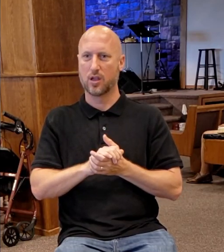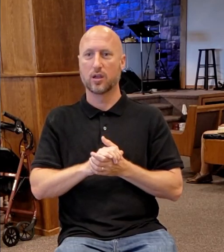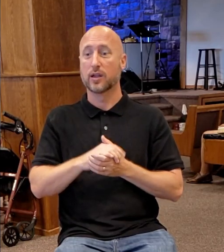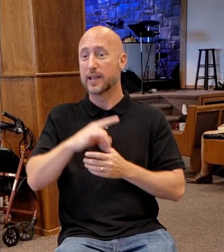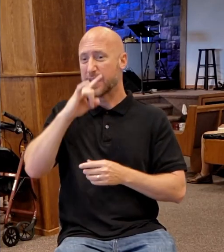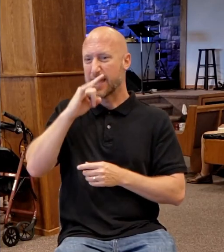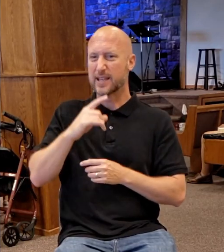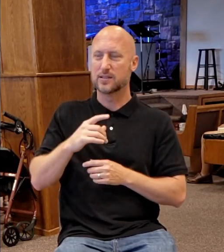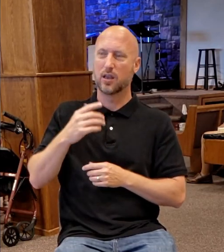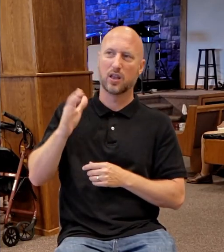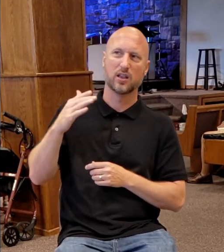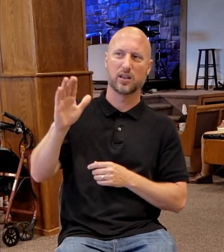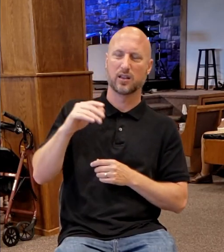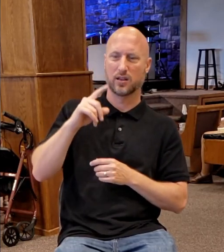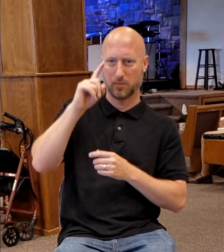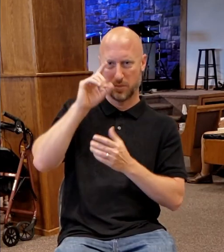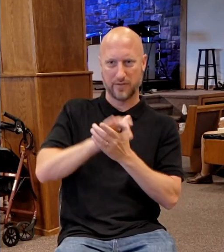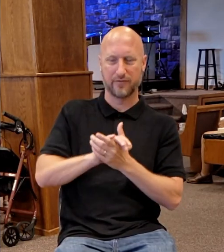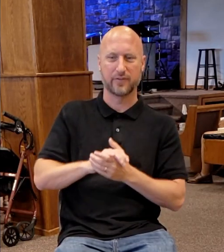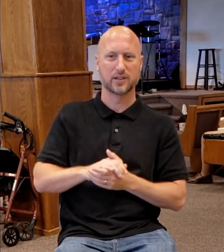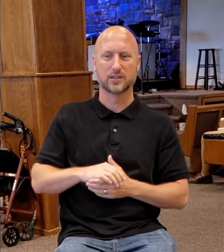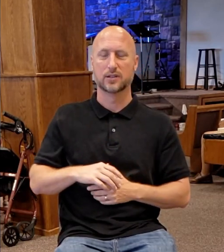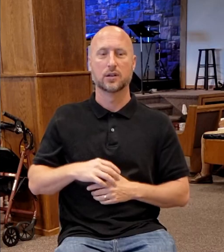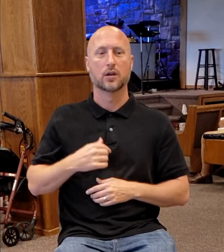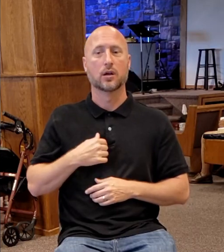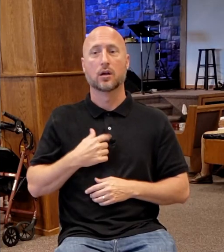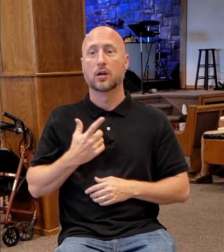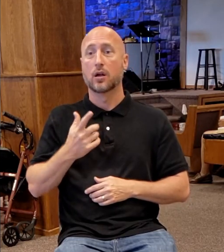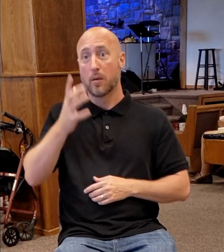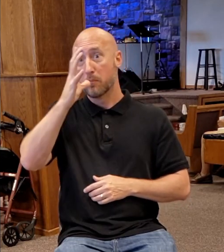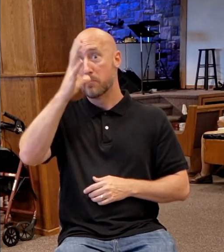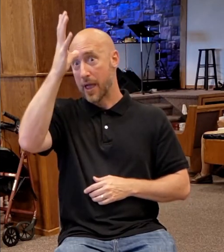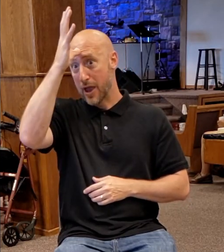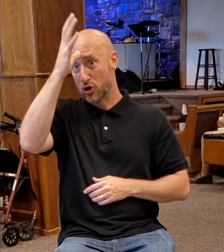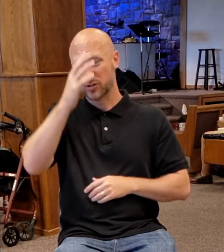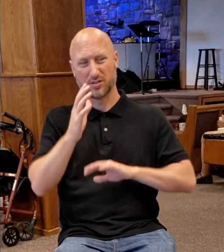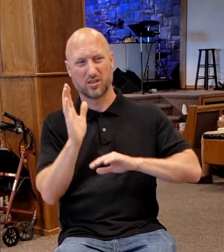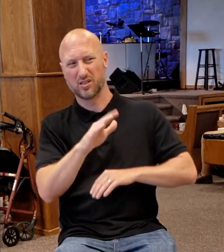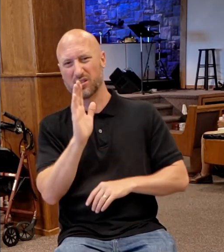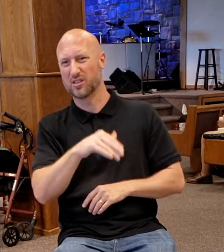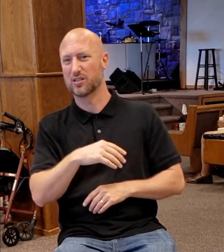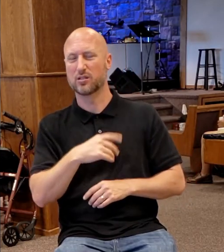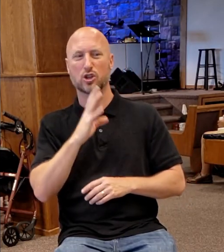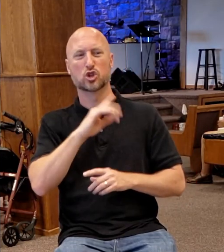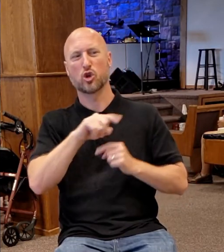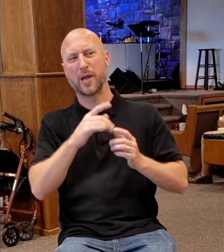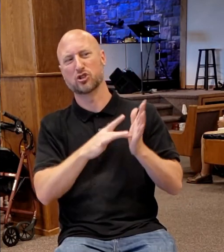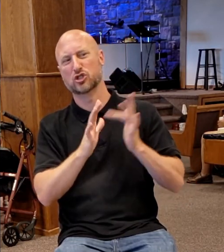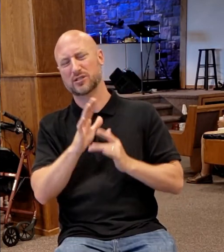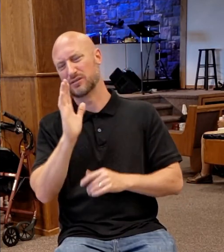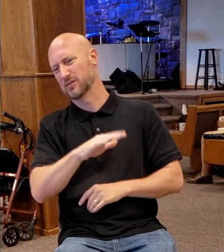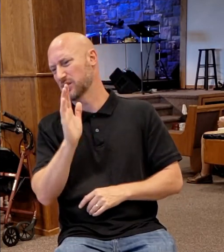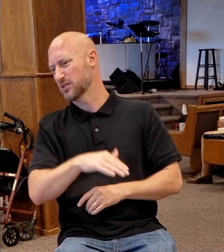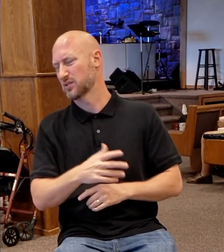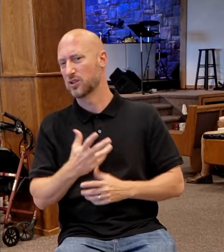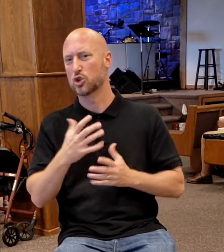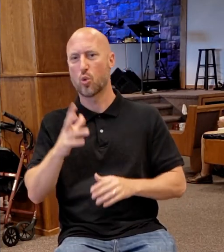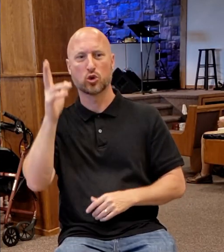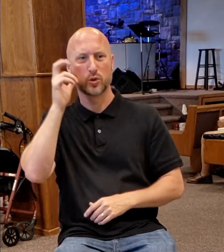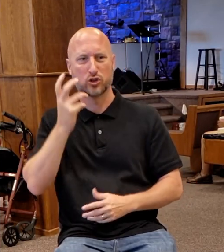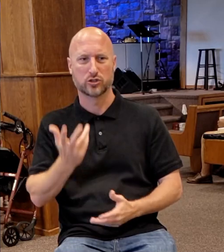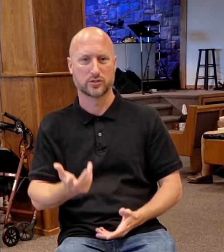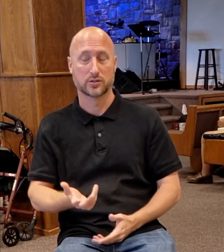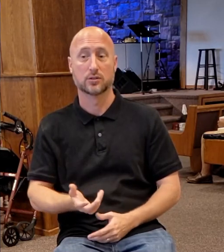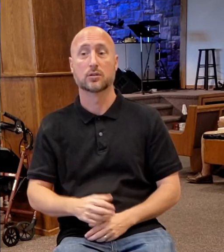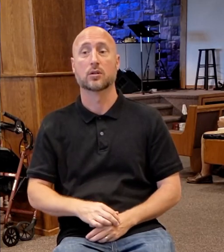Sometimes it's our parents. They don't want to hear. You know, they're religious. And all of we're talking about this Jesus thing. Sometimes it's our brothers and